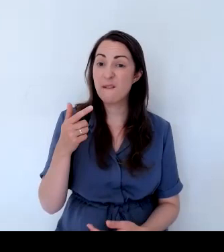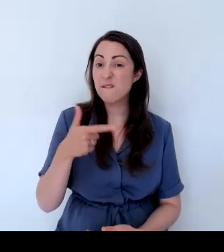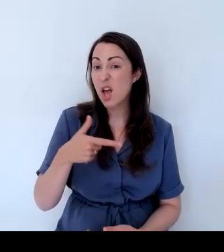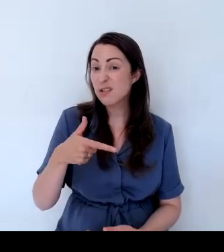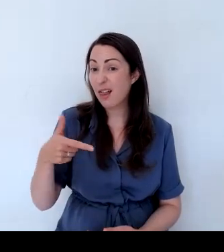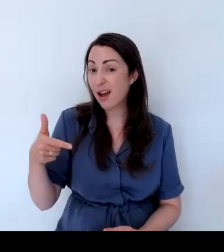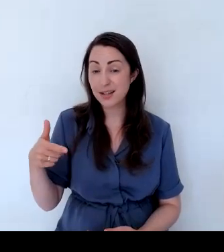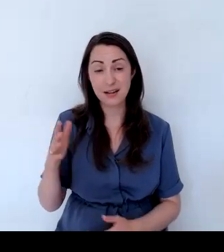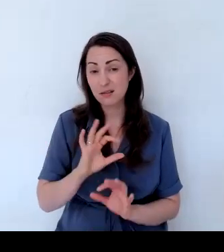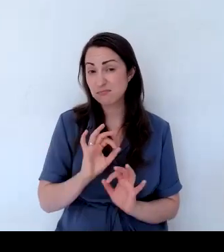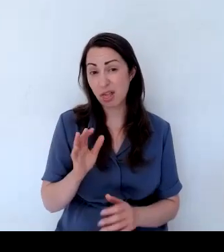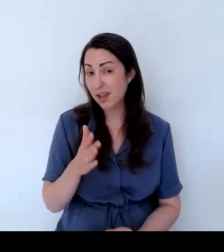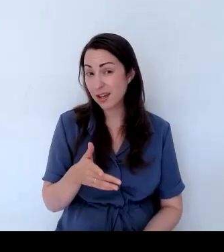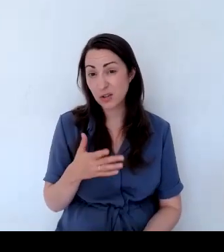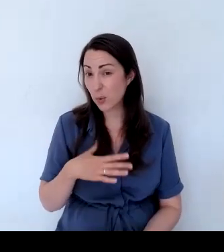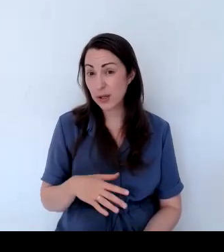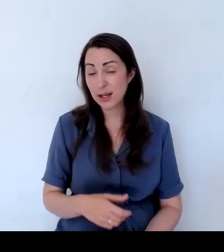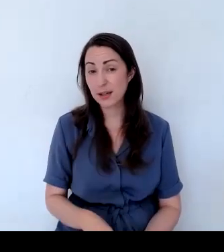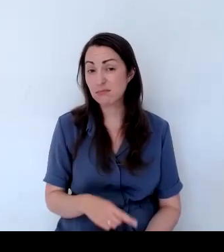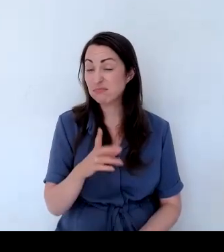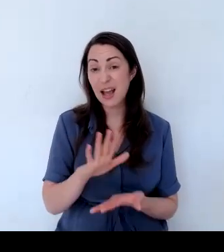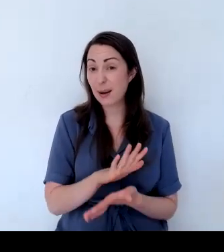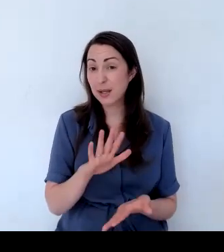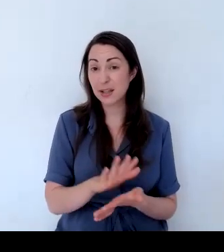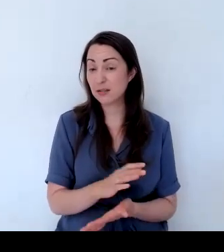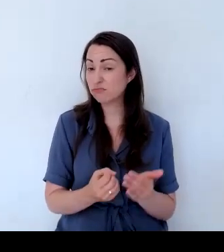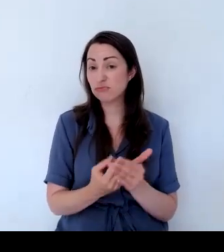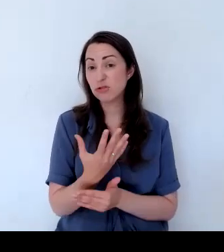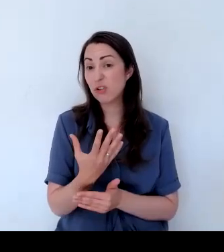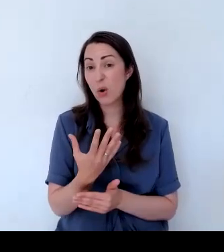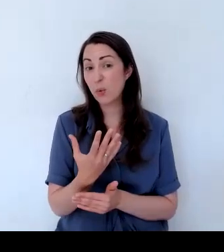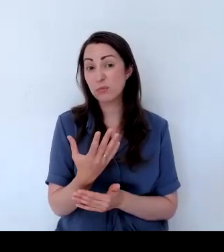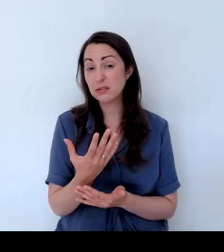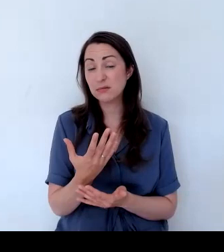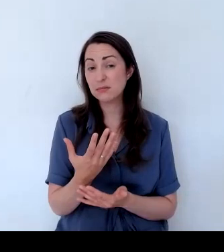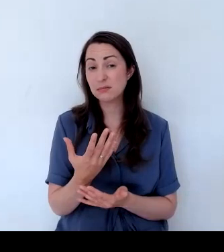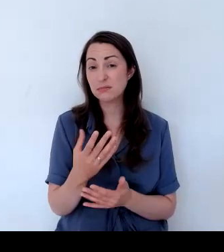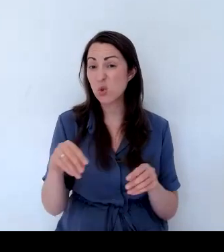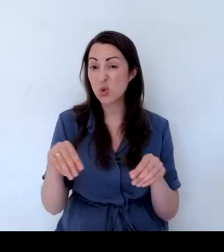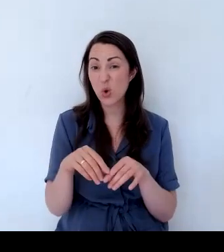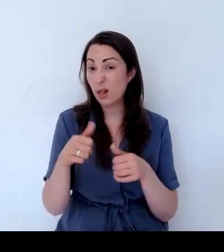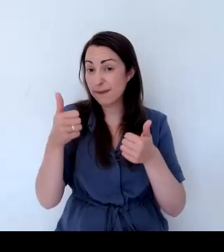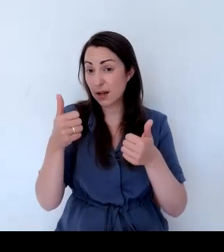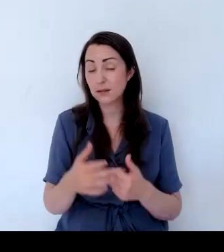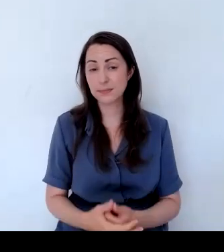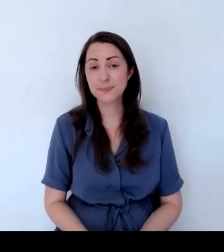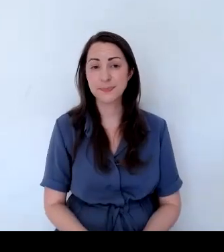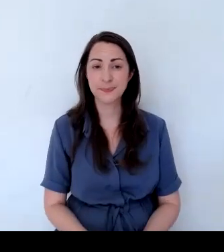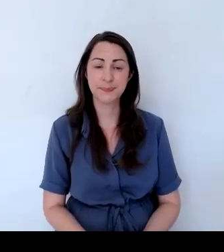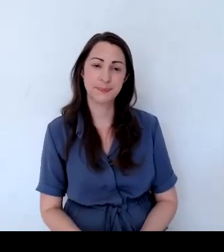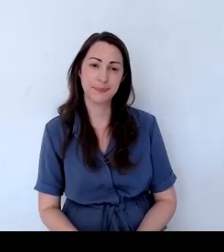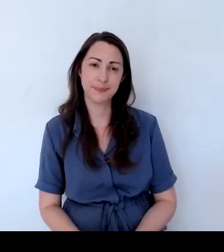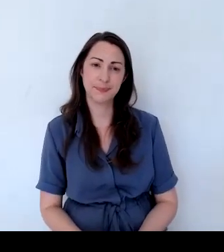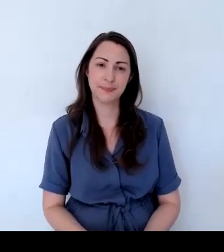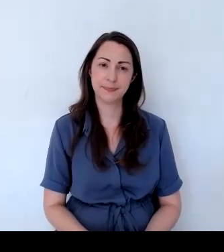they're very happy to grow in fairly pure soil. We've got one of each